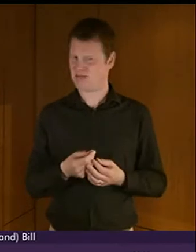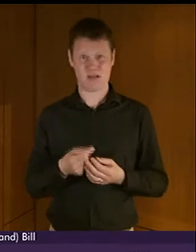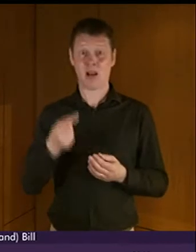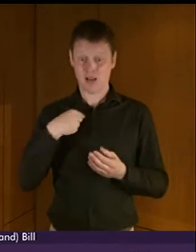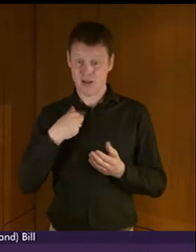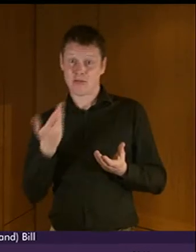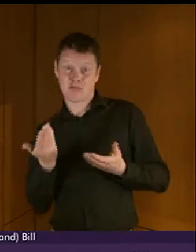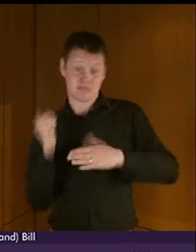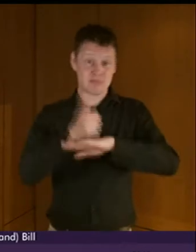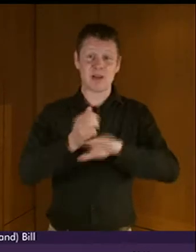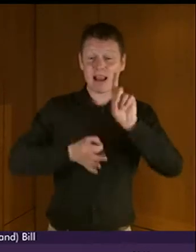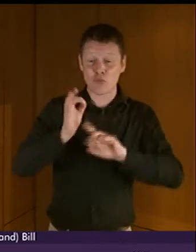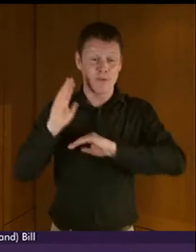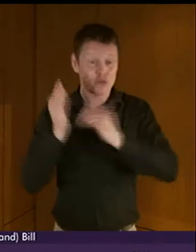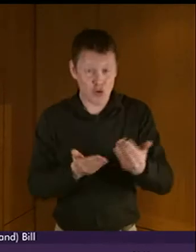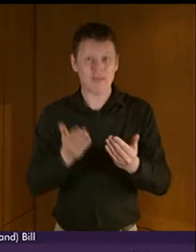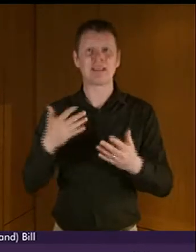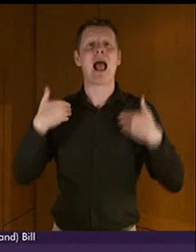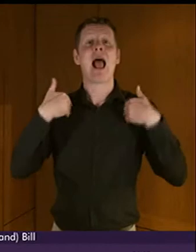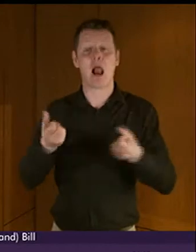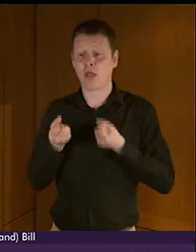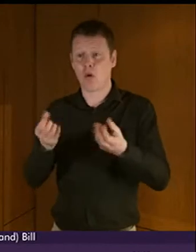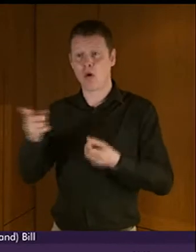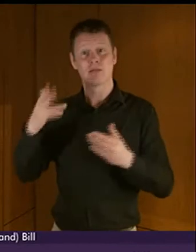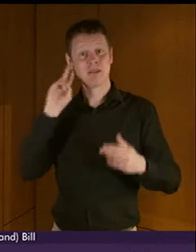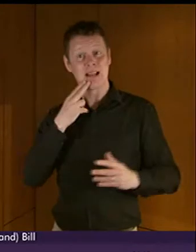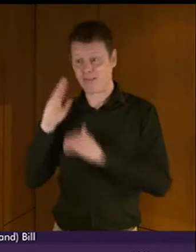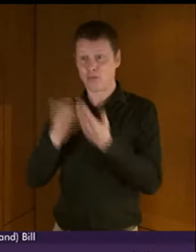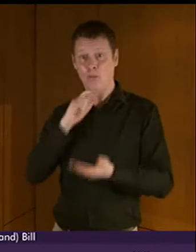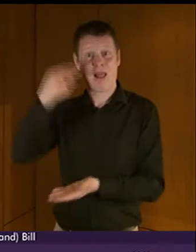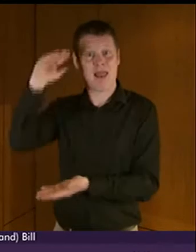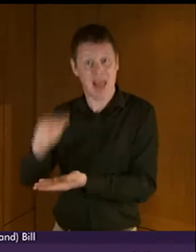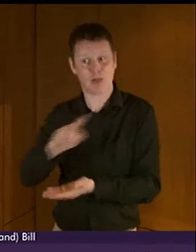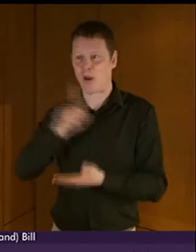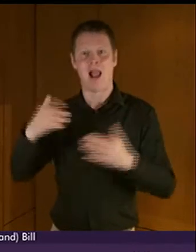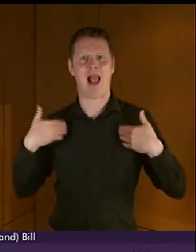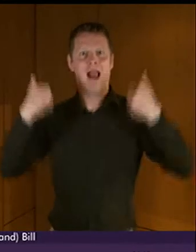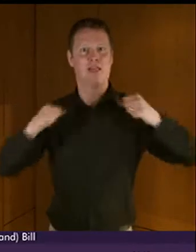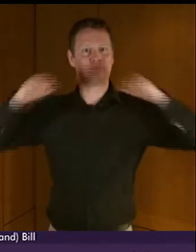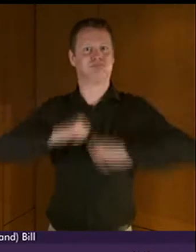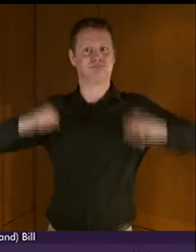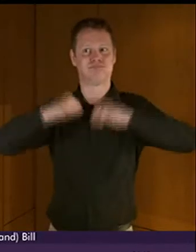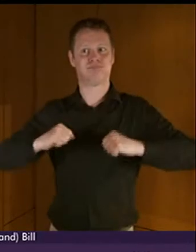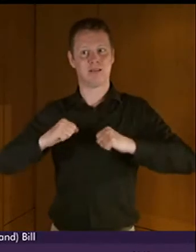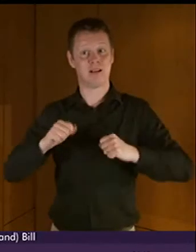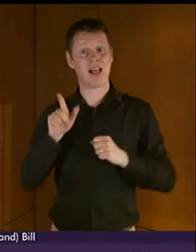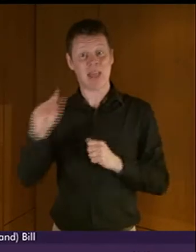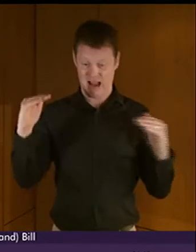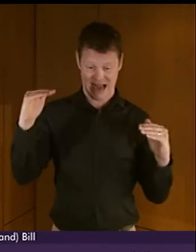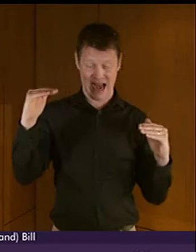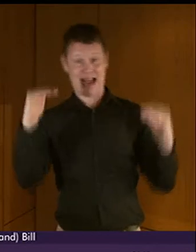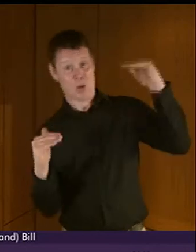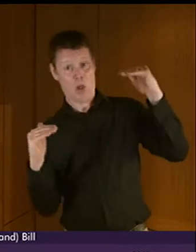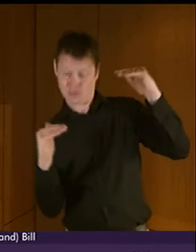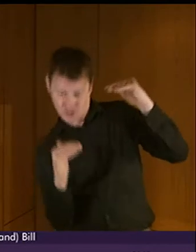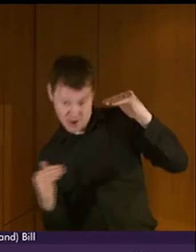otherwise be building up for ourselves. And I think that's important. We need to understand that eliminating inequalities at every level within our